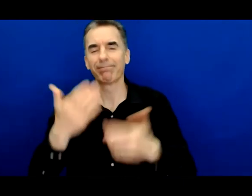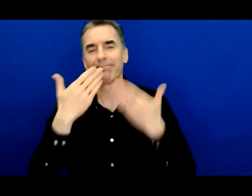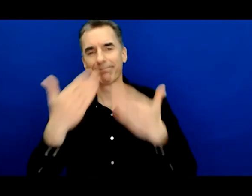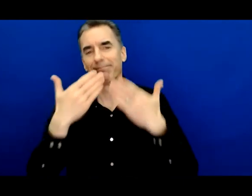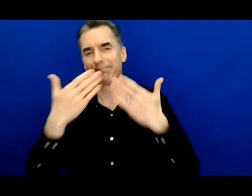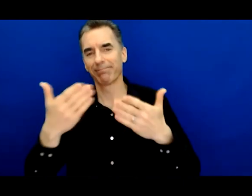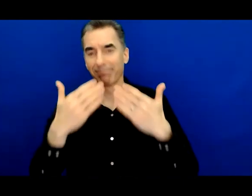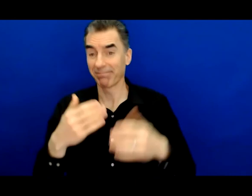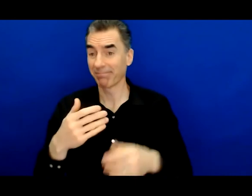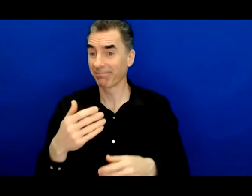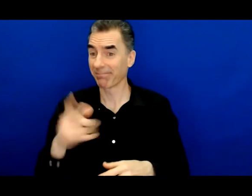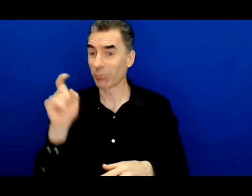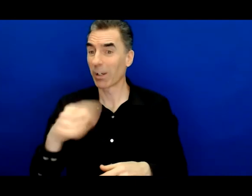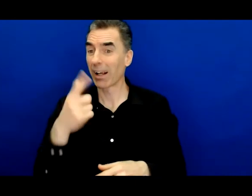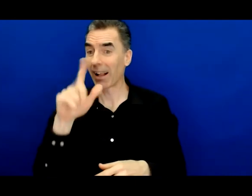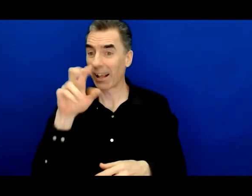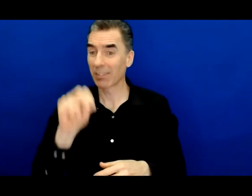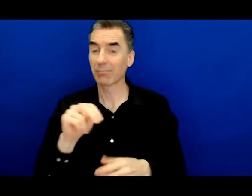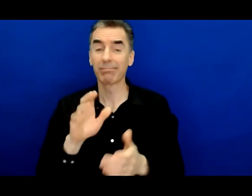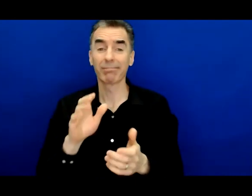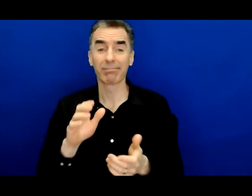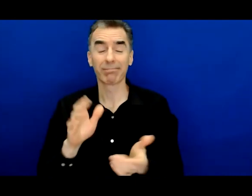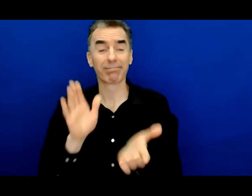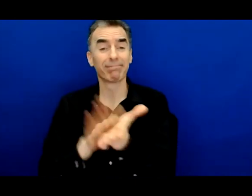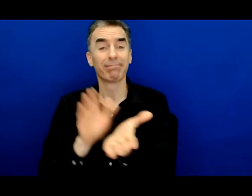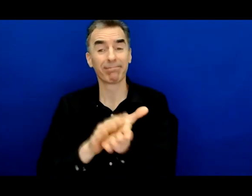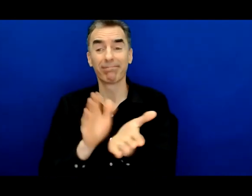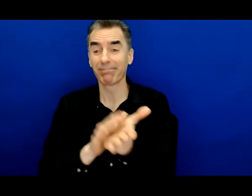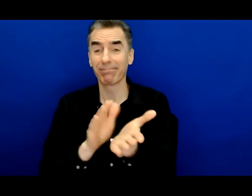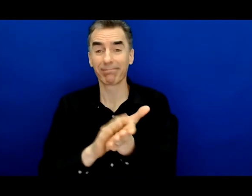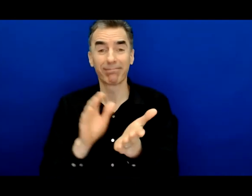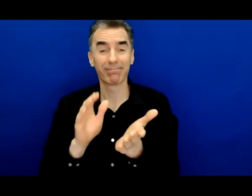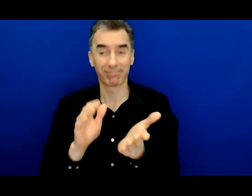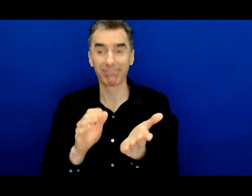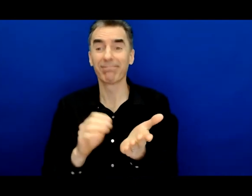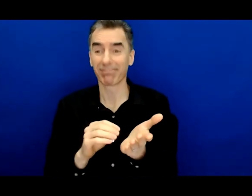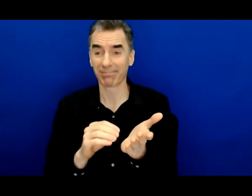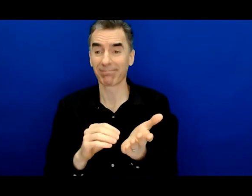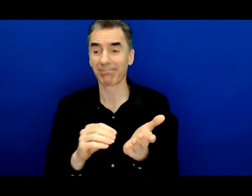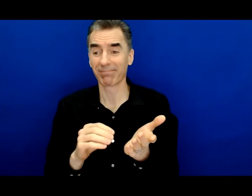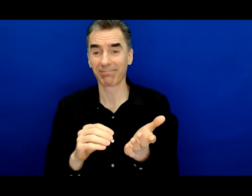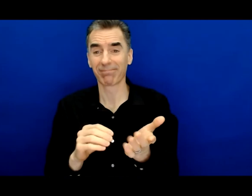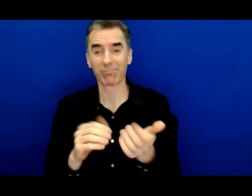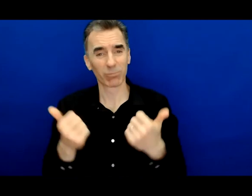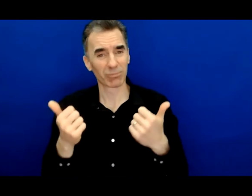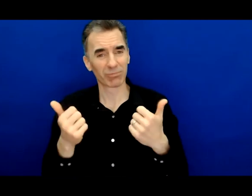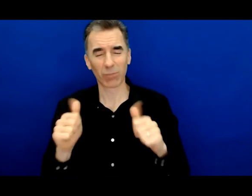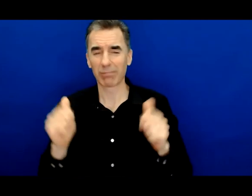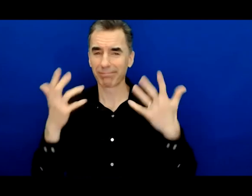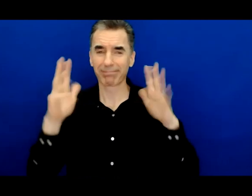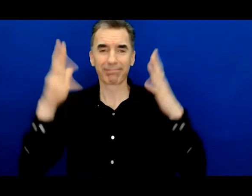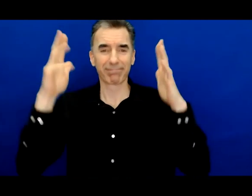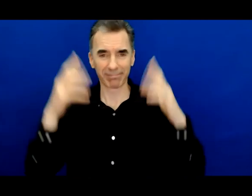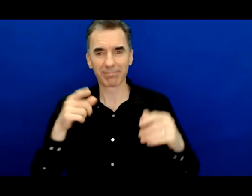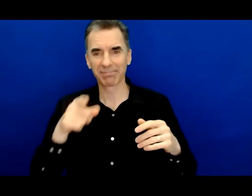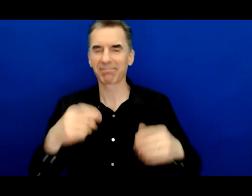Gwen a physical or virtual round of applause and let's make this as enthusiastic and exciting as we possibly can in a virtual